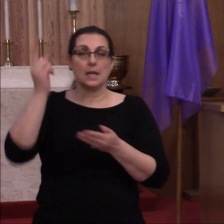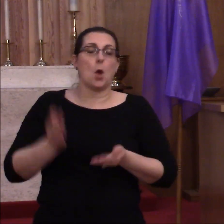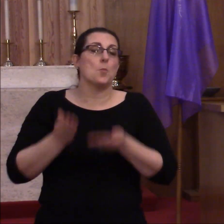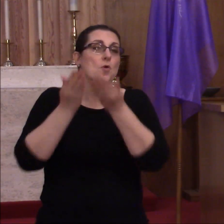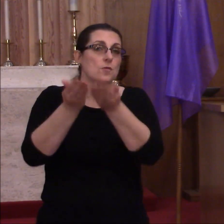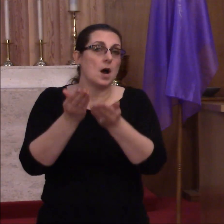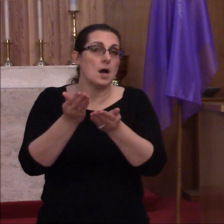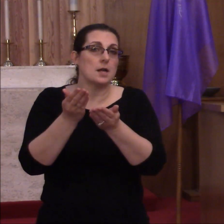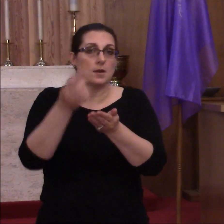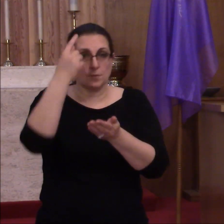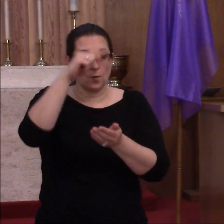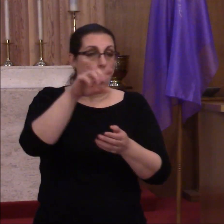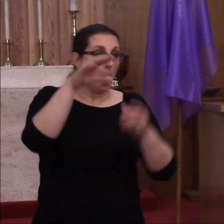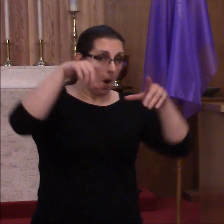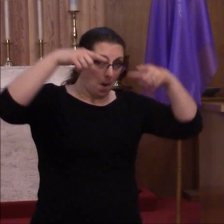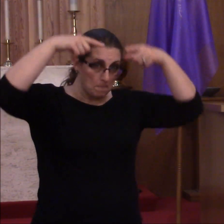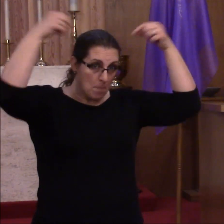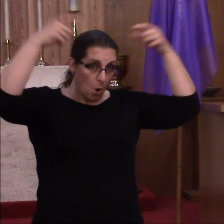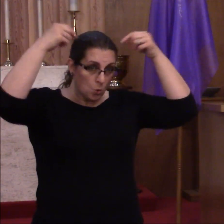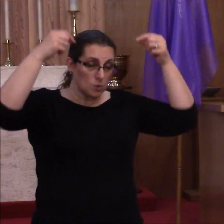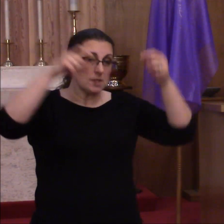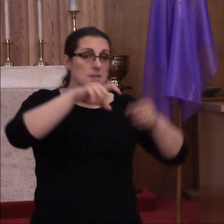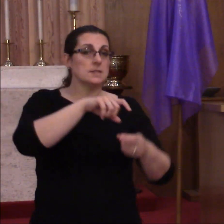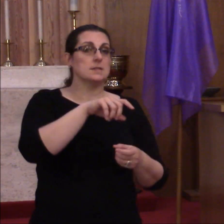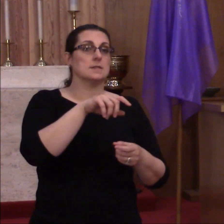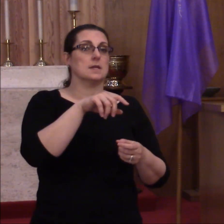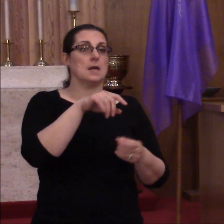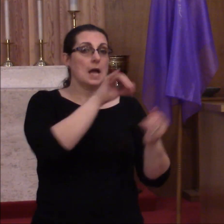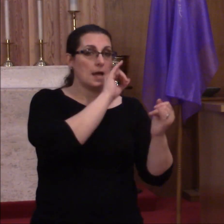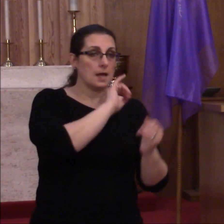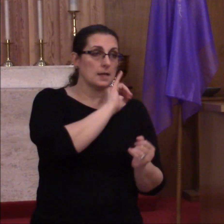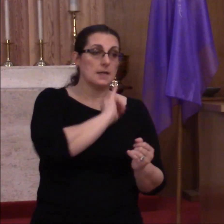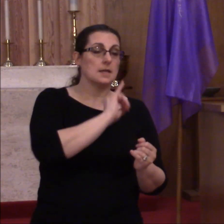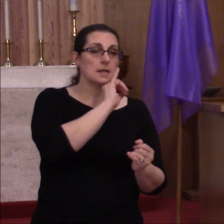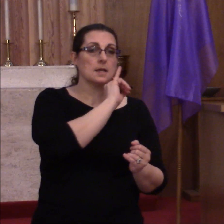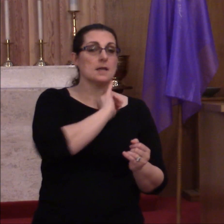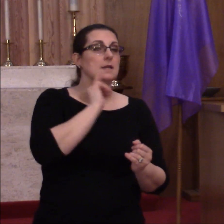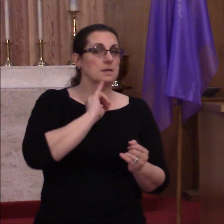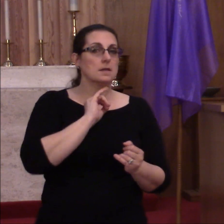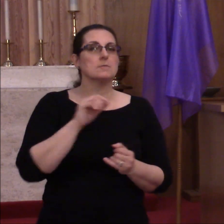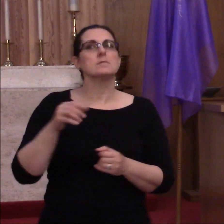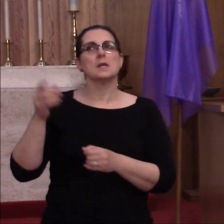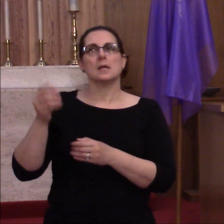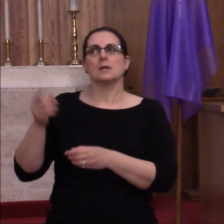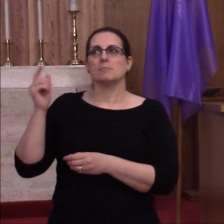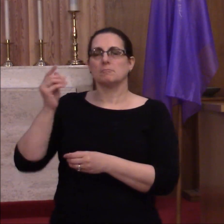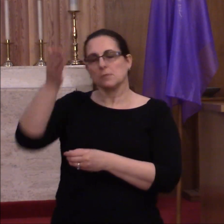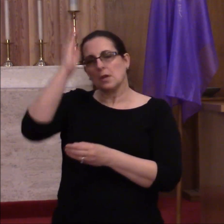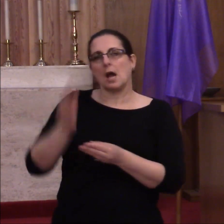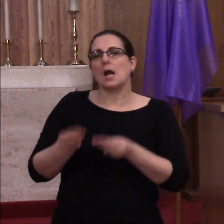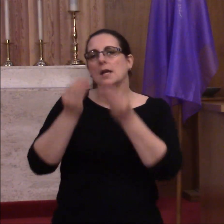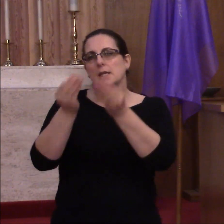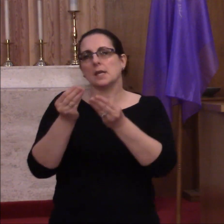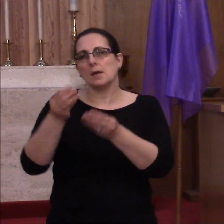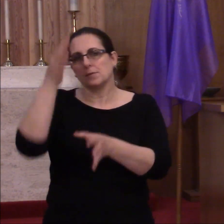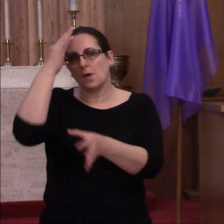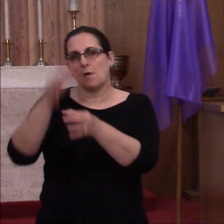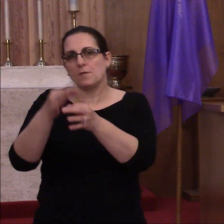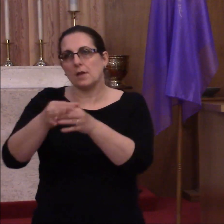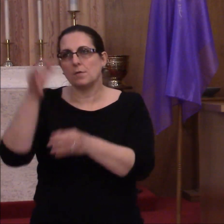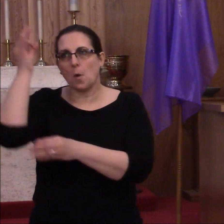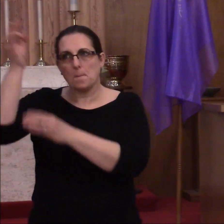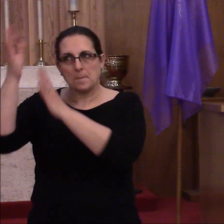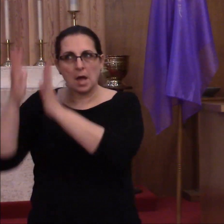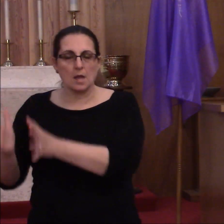to Israel, He has provided Zion with faithful pastors like Pastor Hall and myself. Though we aren't able to meet